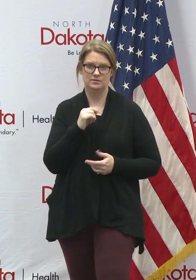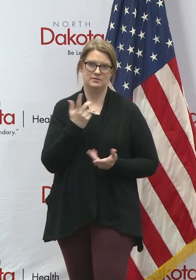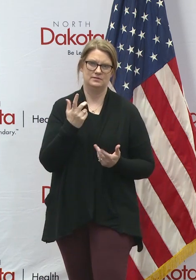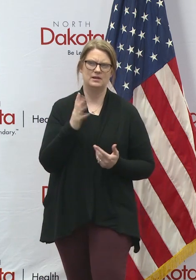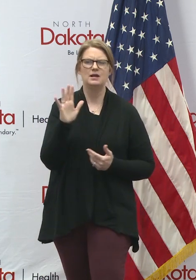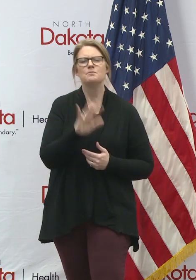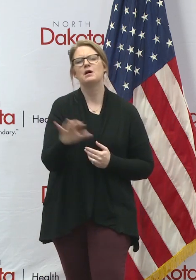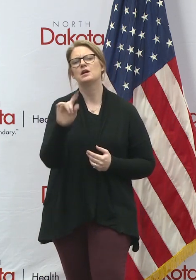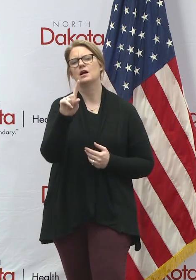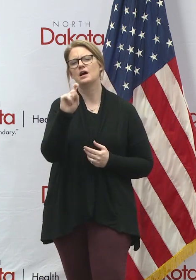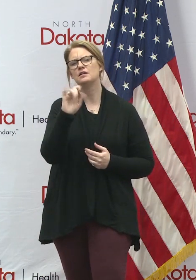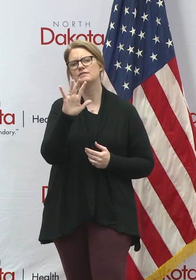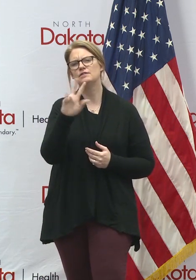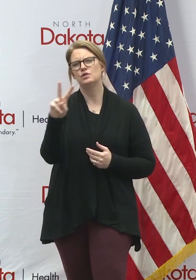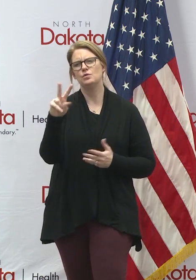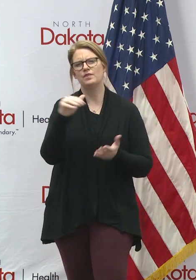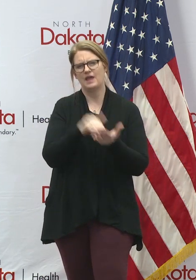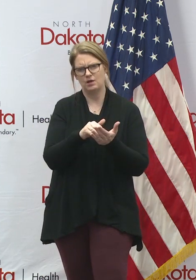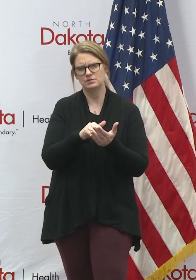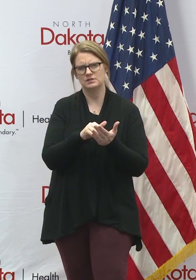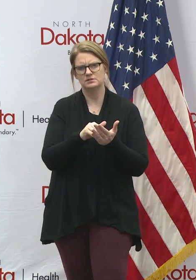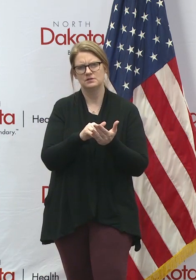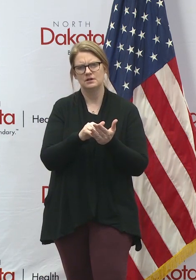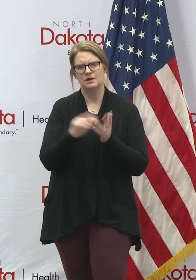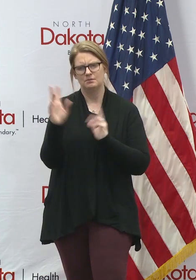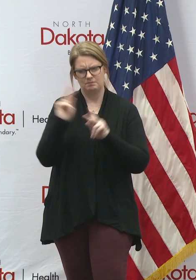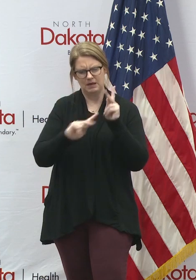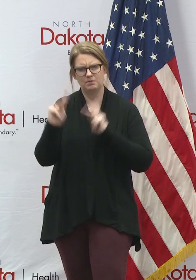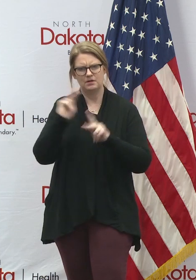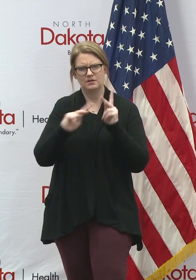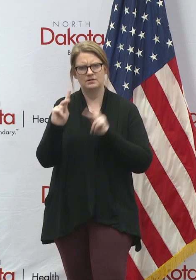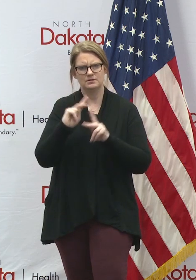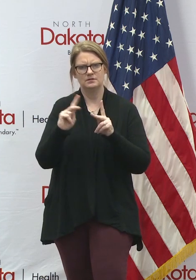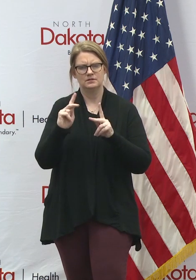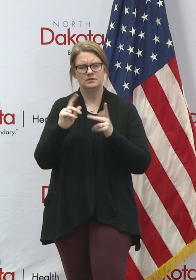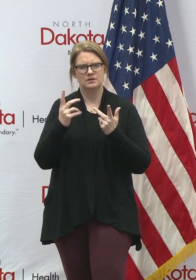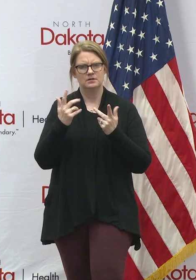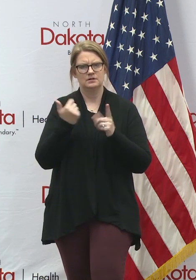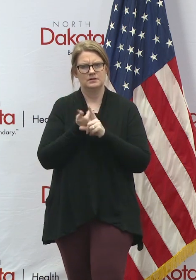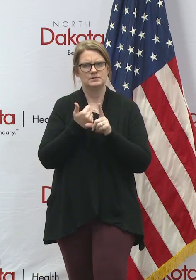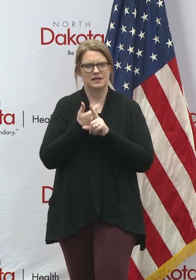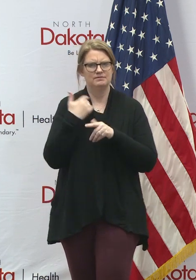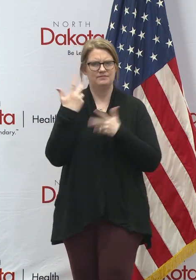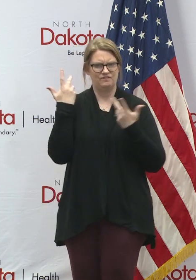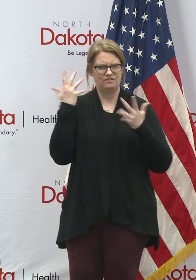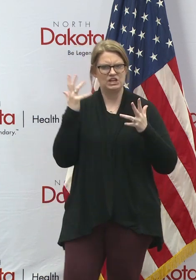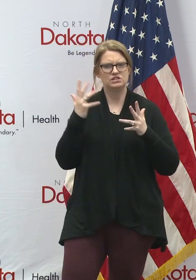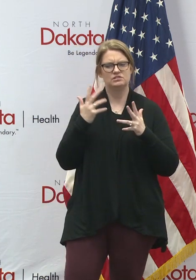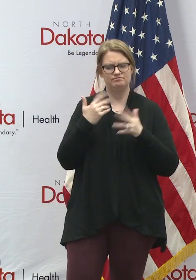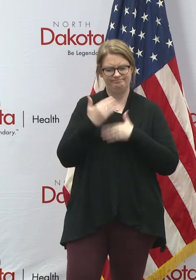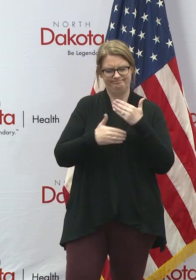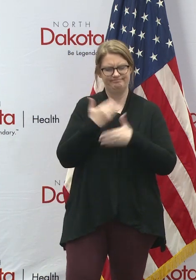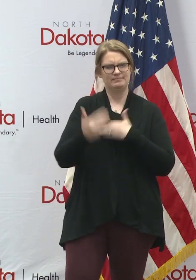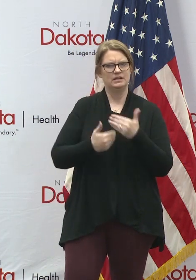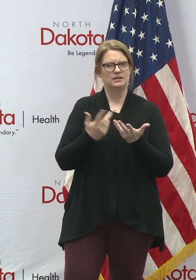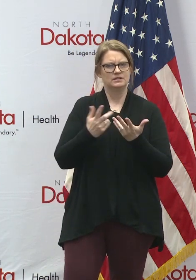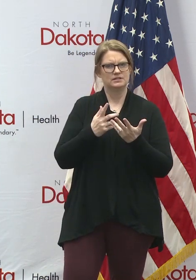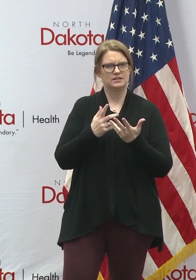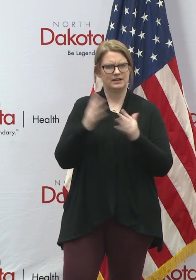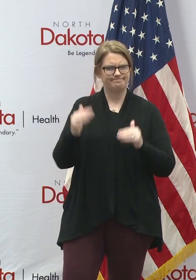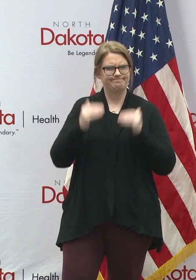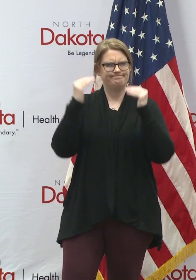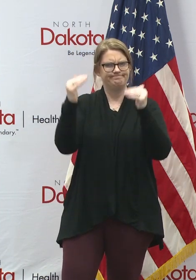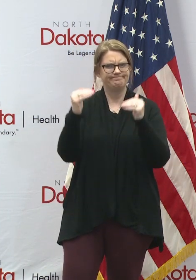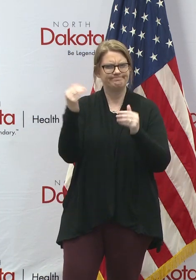25% of the residents had completed the process to upgrade their driver's license to a real ID.